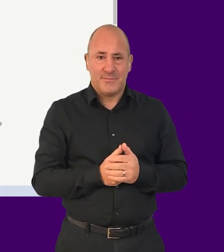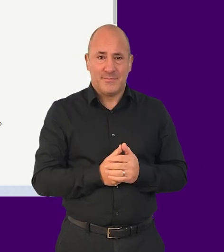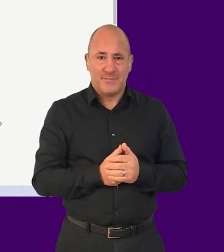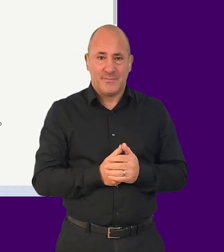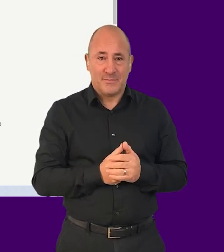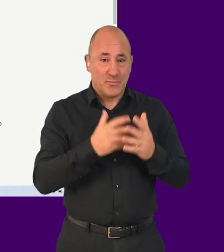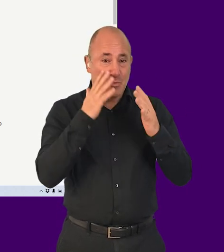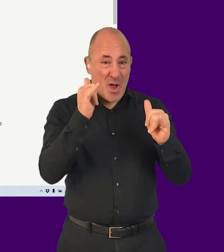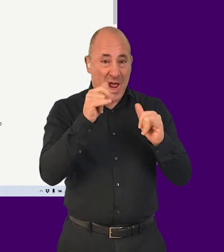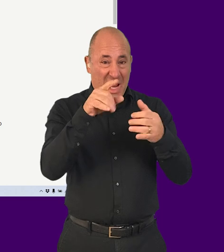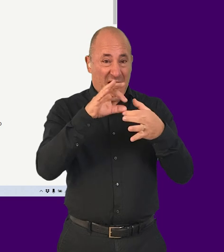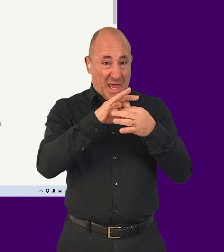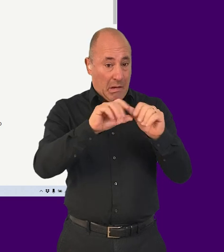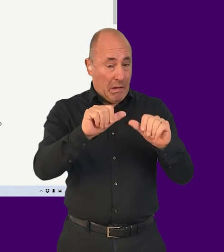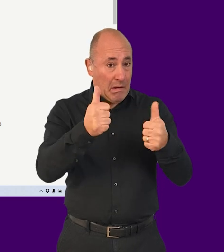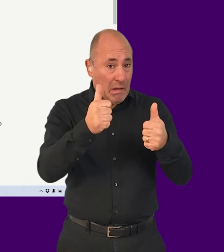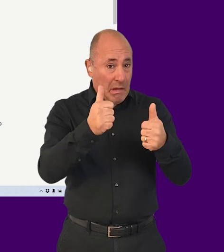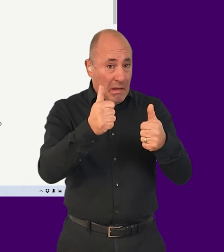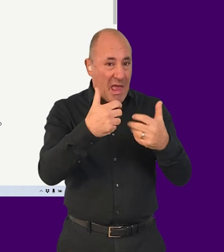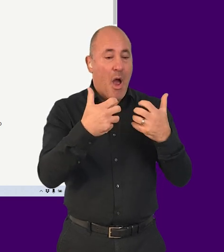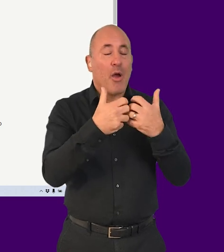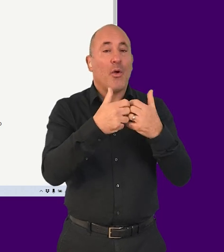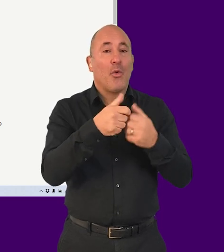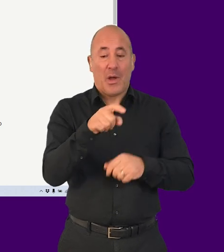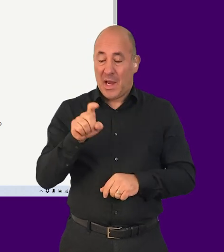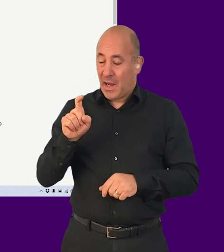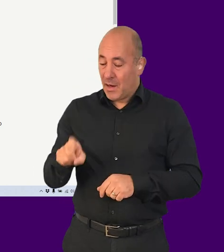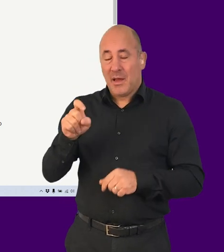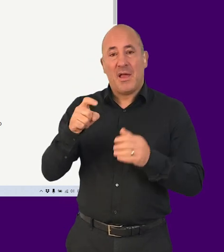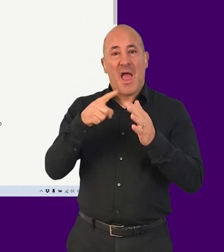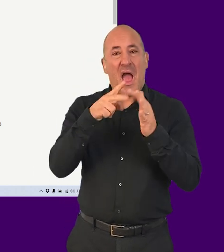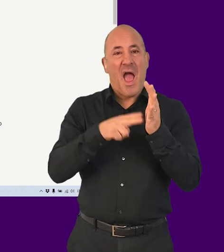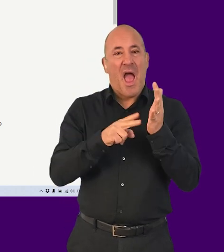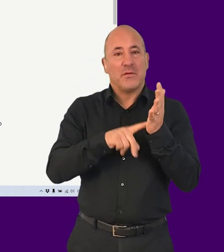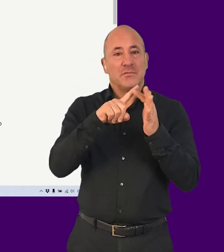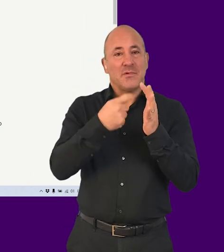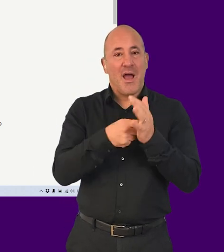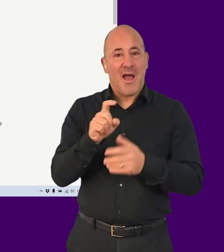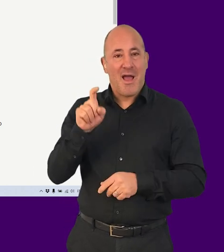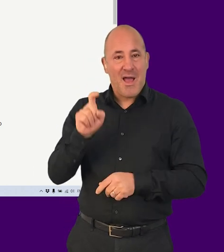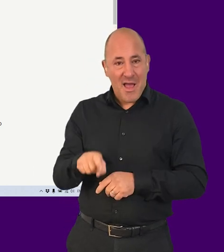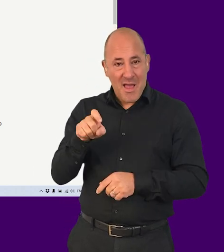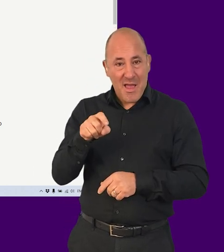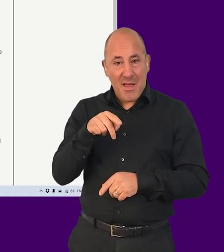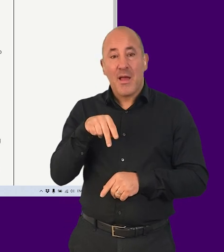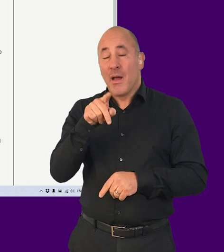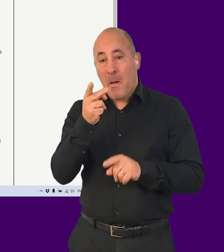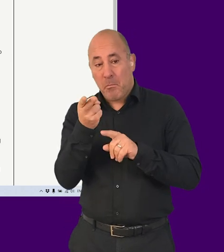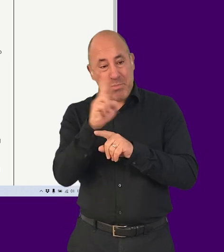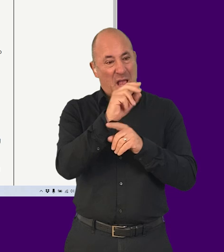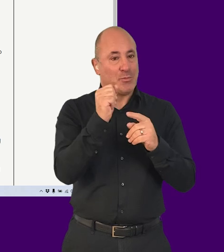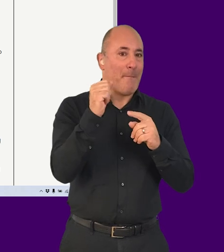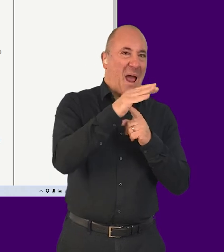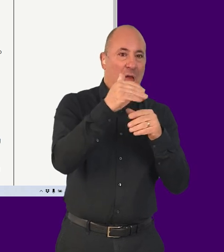Next, check that the link works as expected. Press the Enter key and check that the focus moves to the main content area.